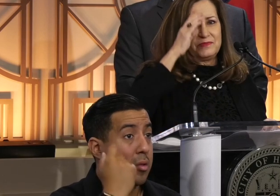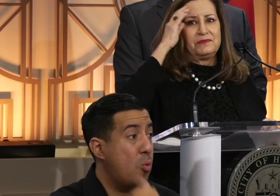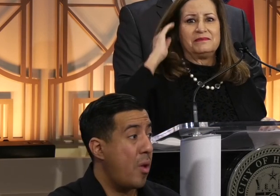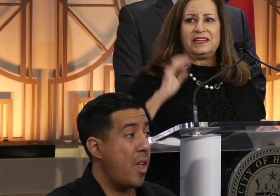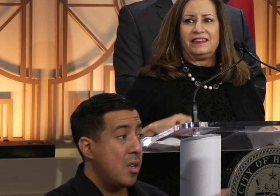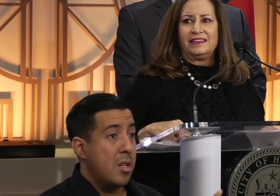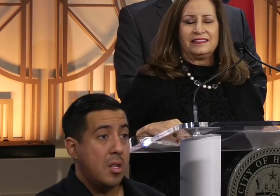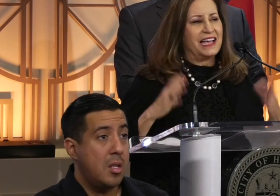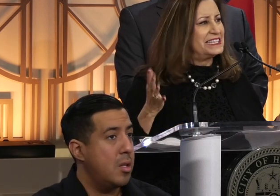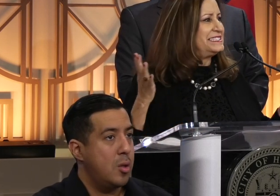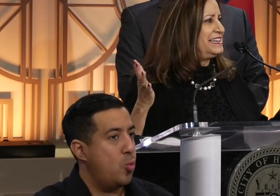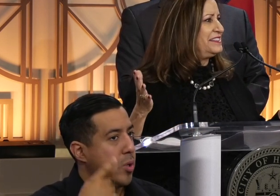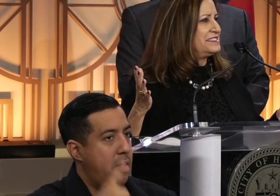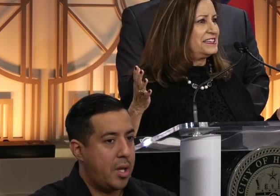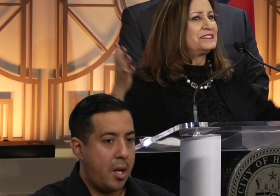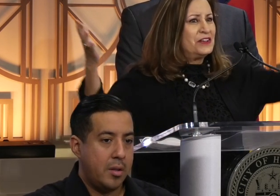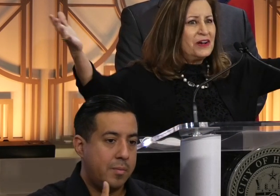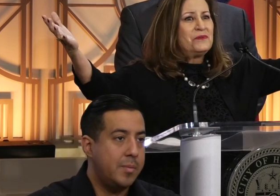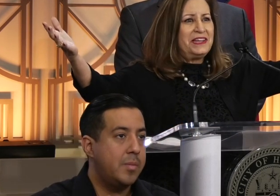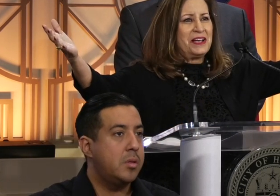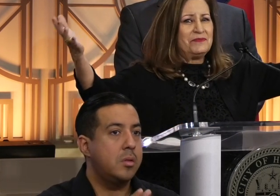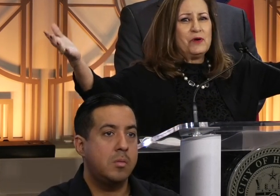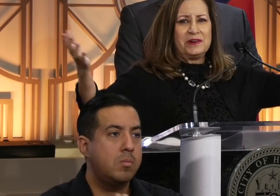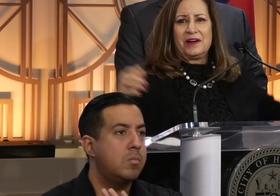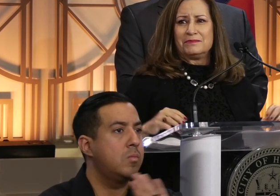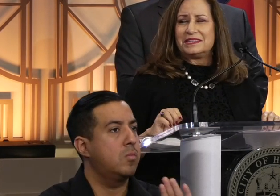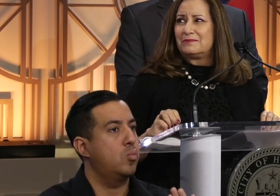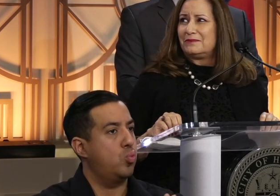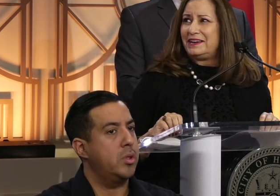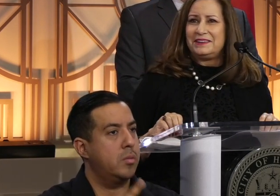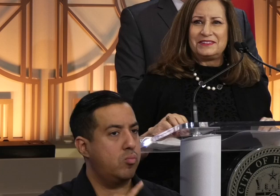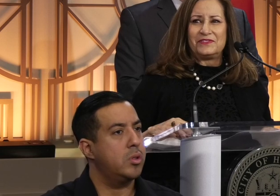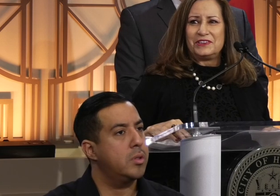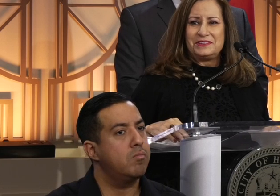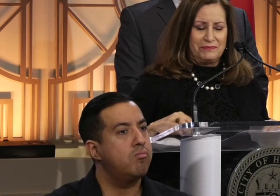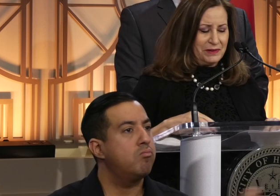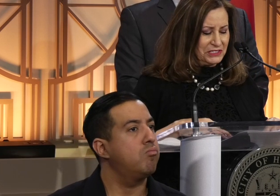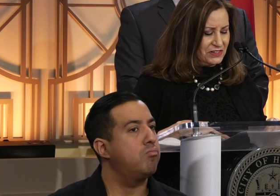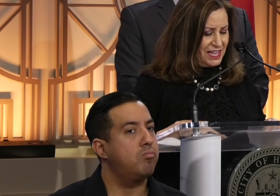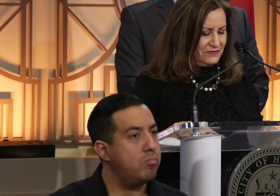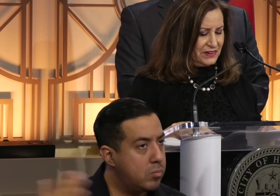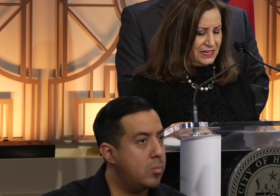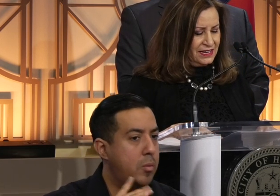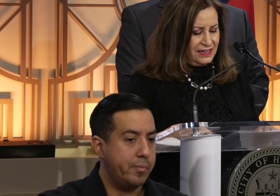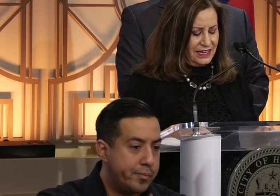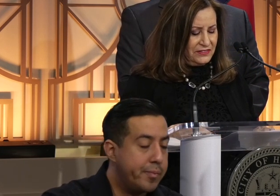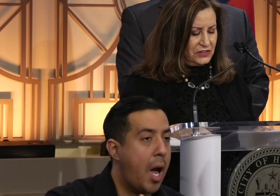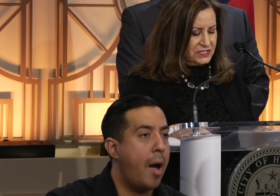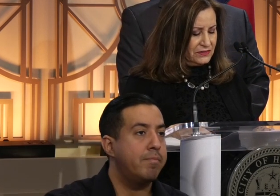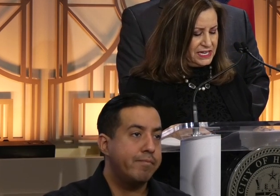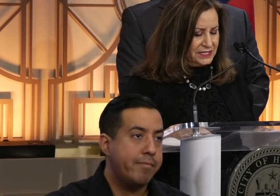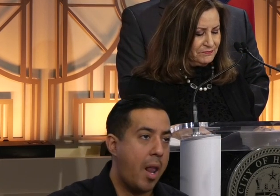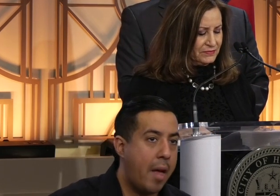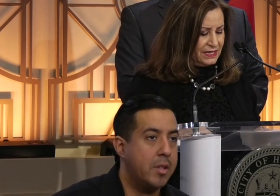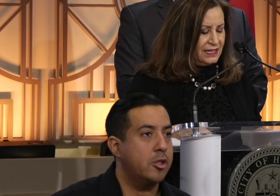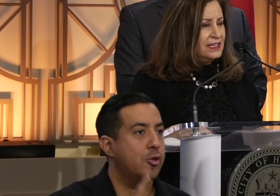leadership, we wouldn't be the kind of city that says we have open arms and we're ready for you to rebuild your life here in the